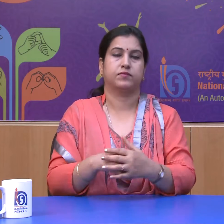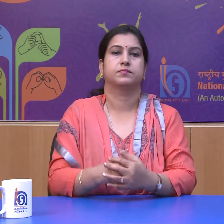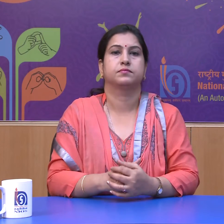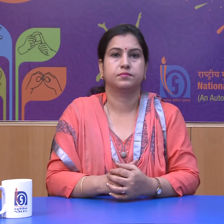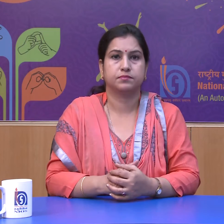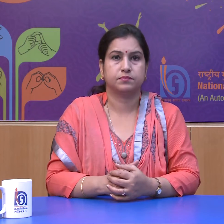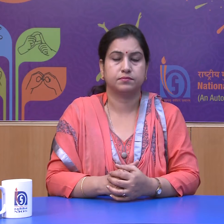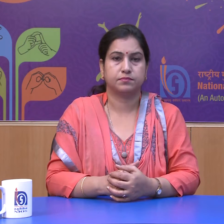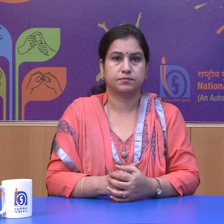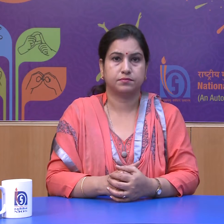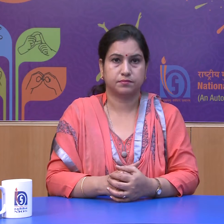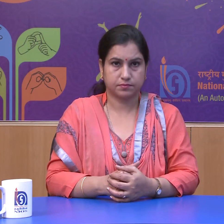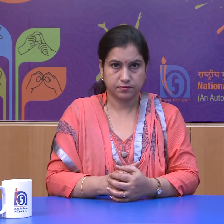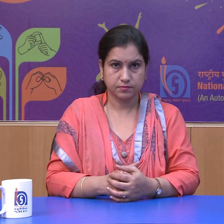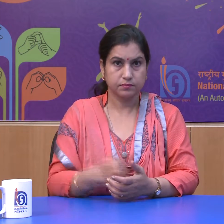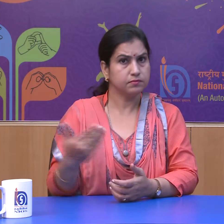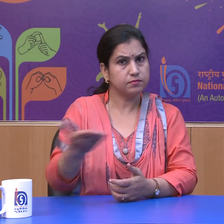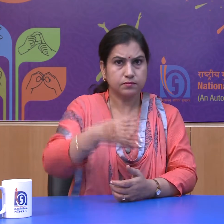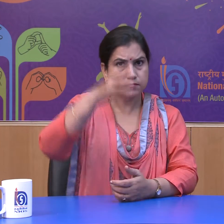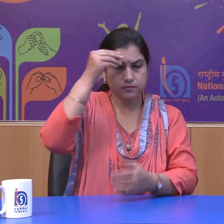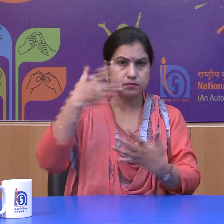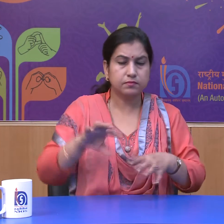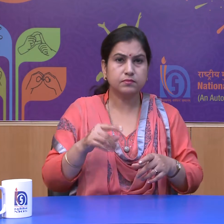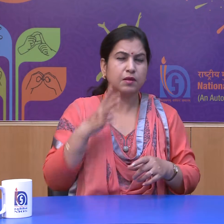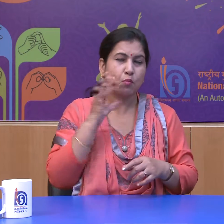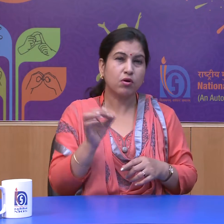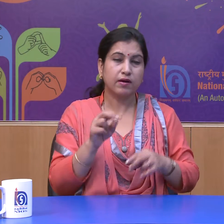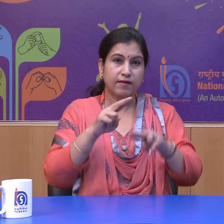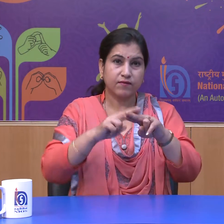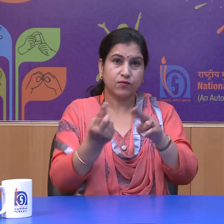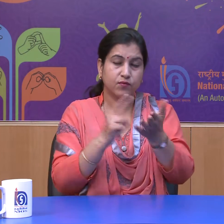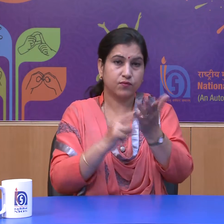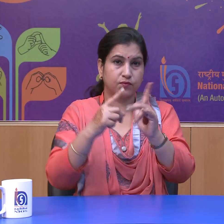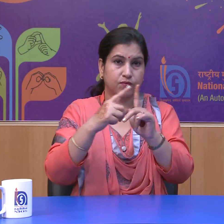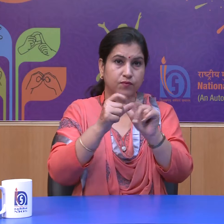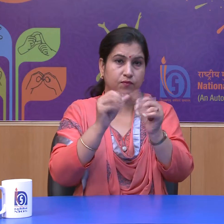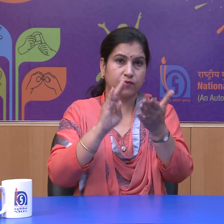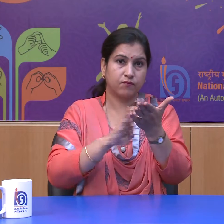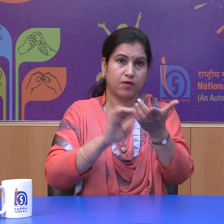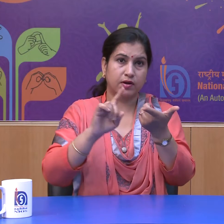We have already learnt that the fundamental rights are justiciable.